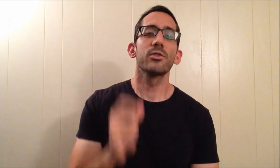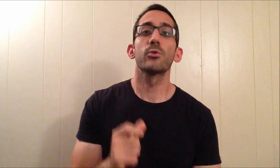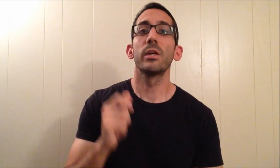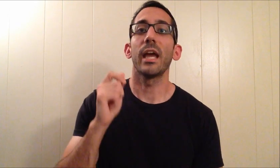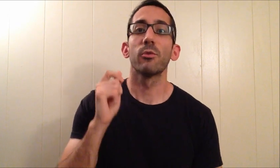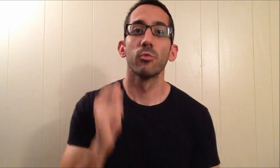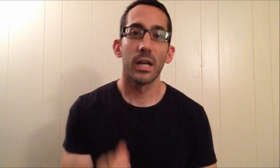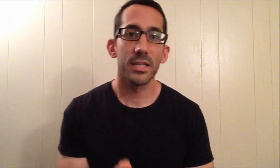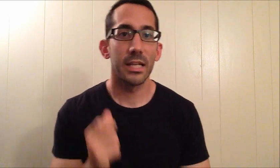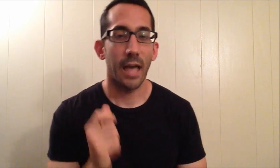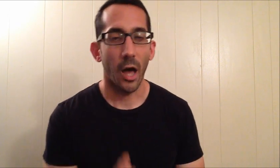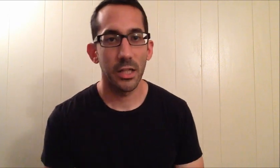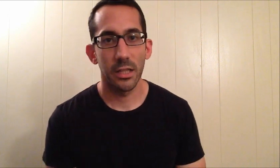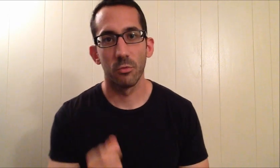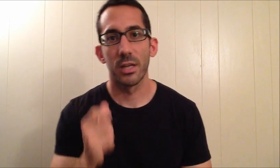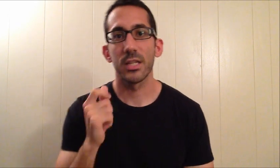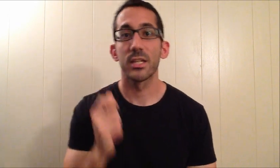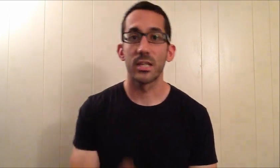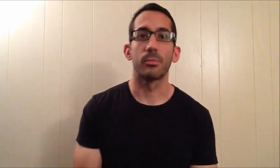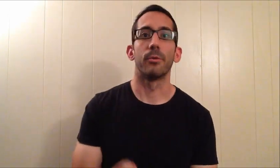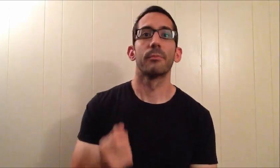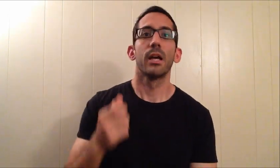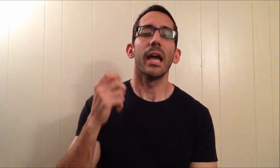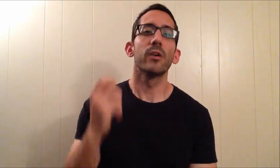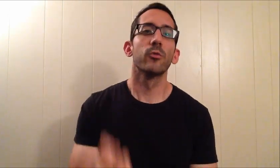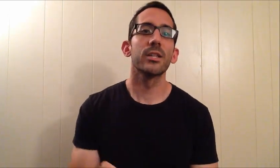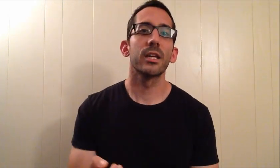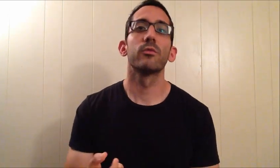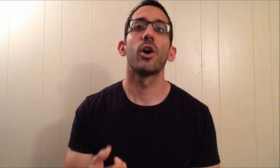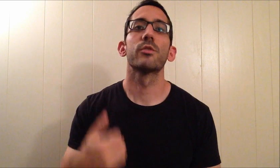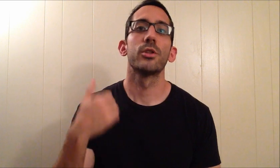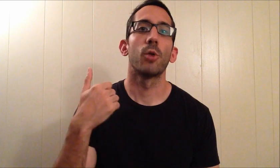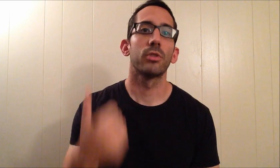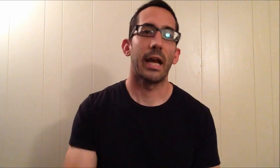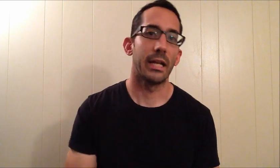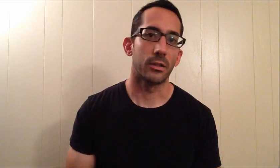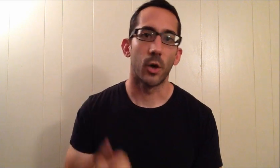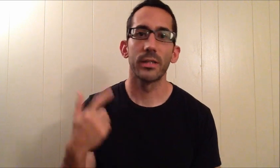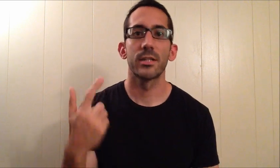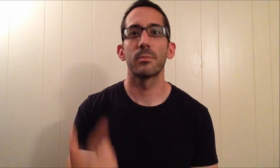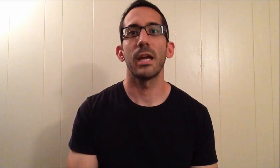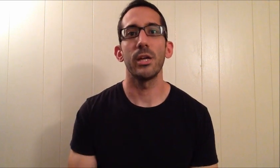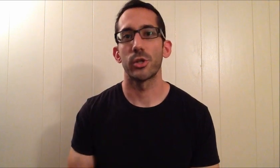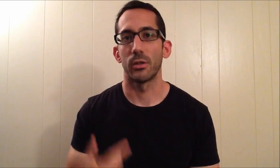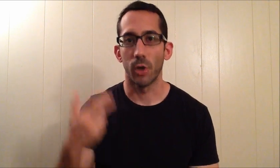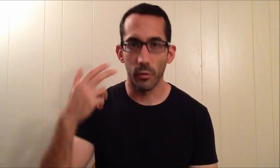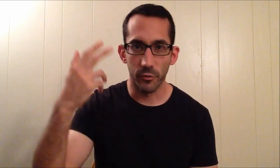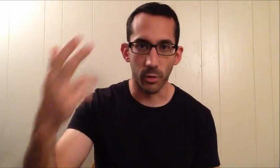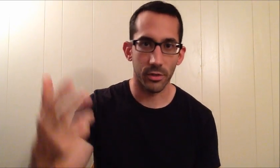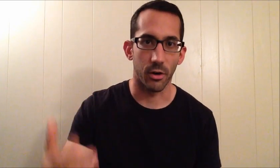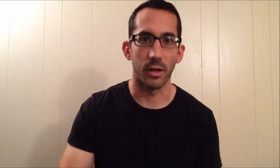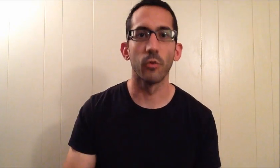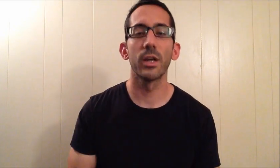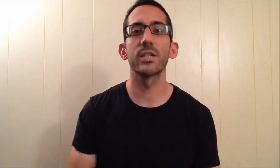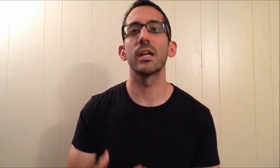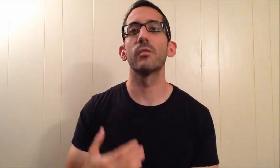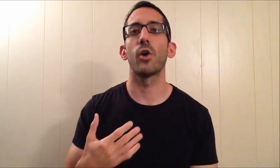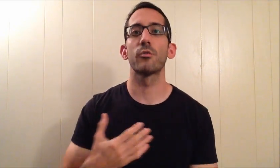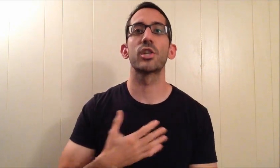difference between a risk and a calculated risk is simple. A risk involves no planning, no anticipation, no forethought. A risk involves